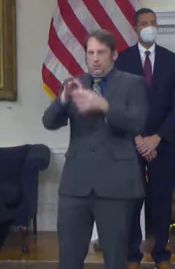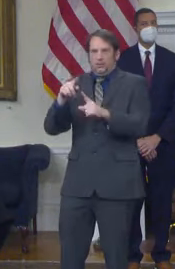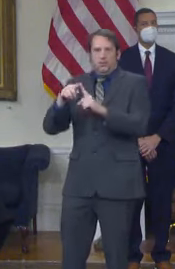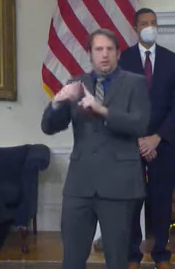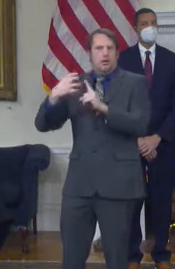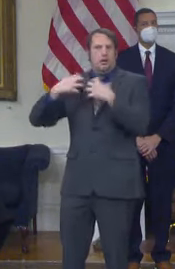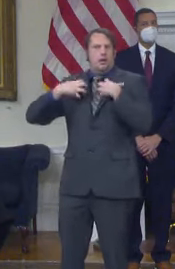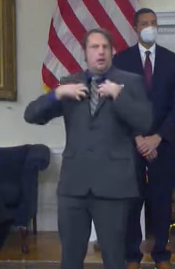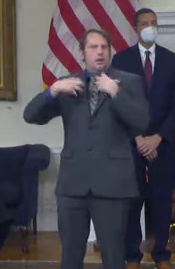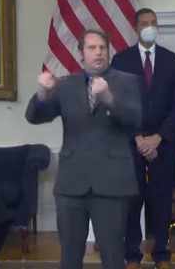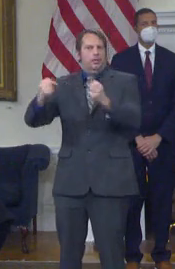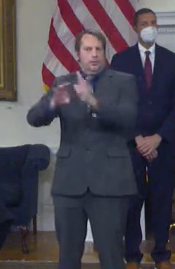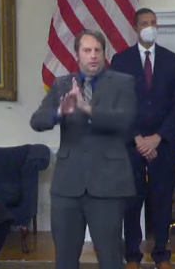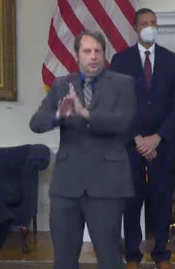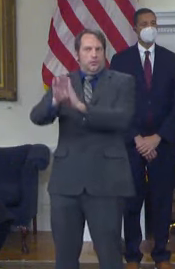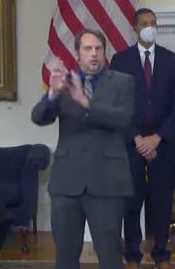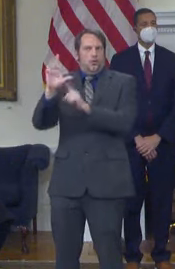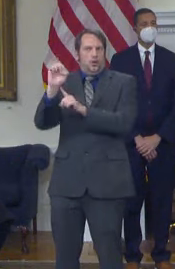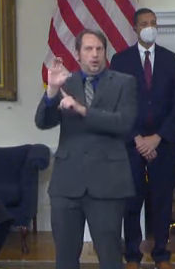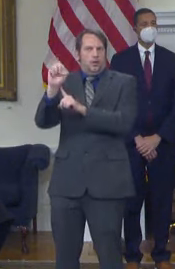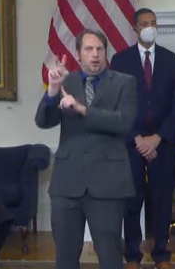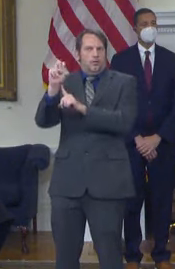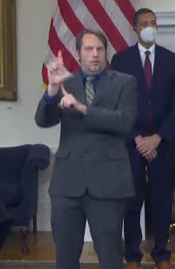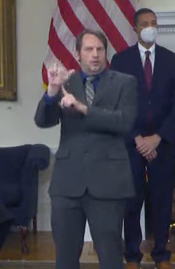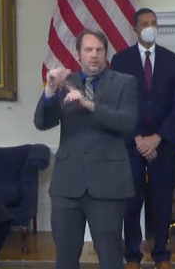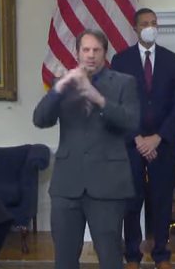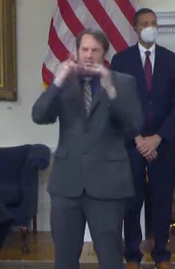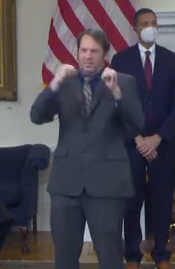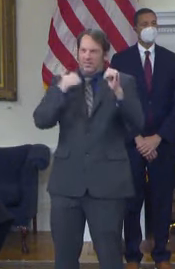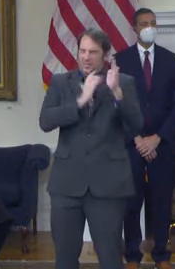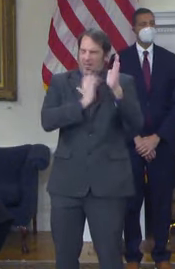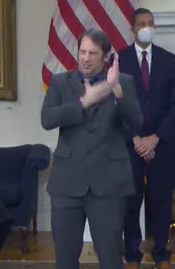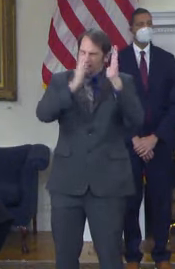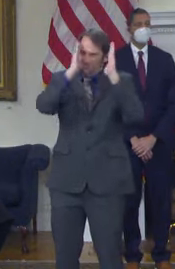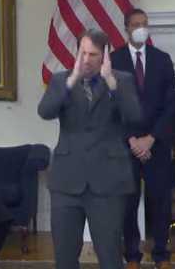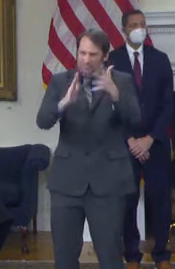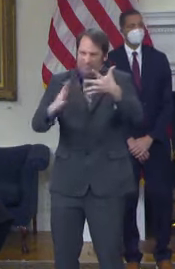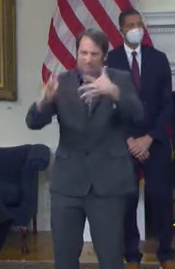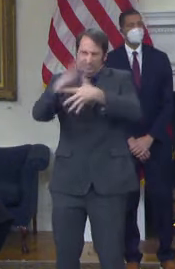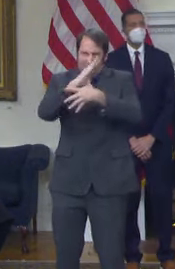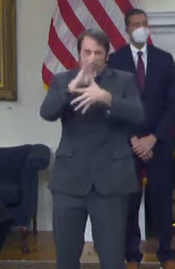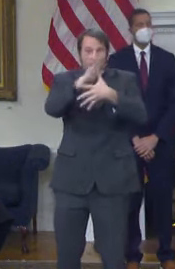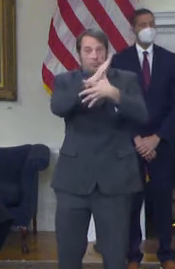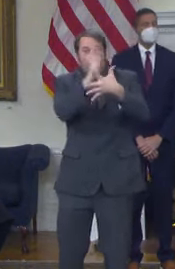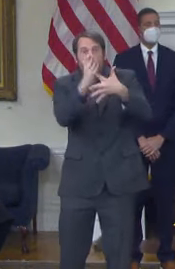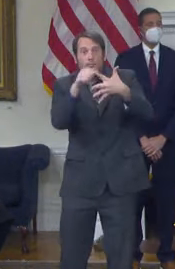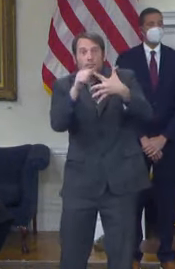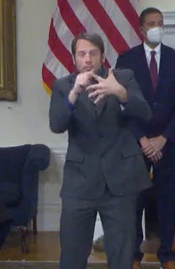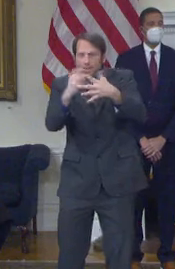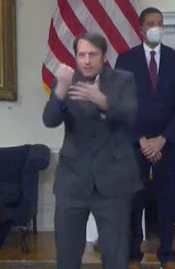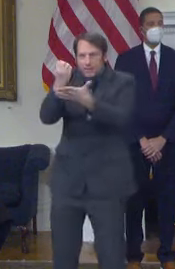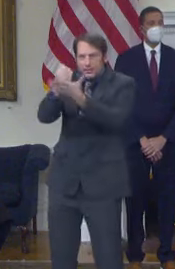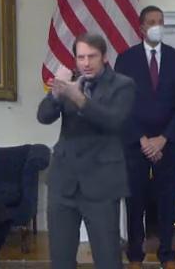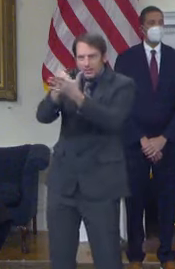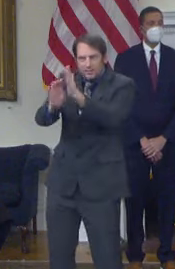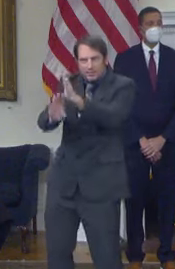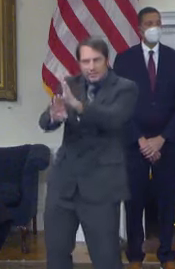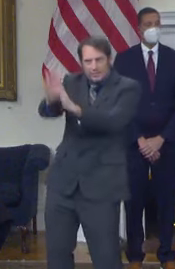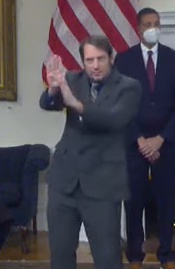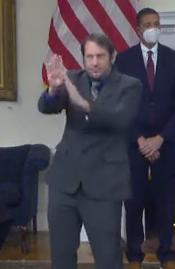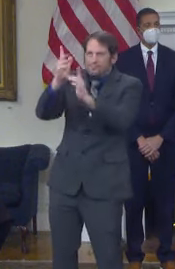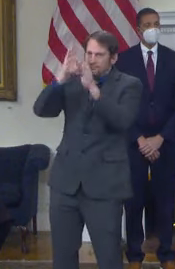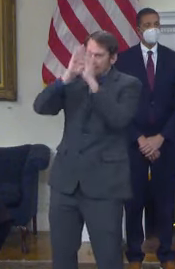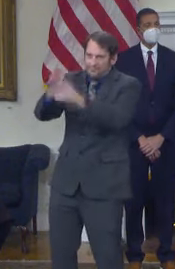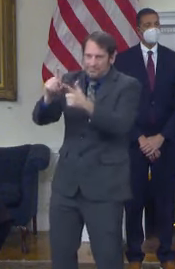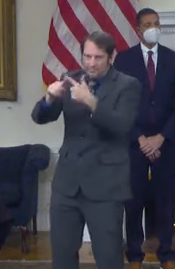important than our continued economic recovery. Even with all the pressures of the pandemic, inflation, and the supply